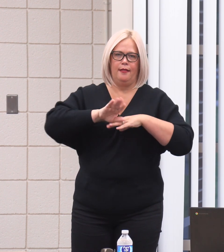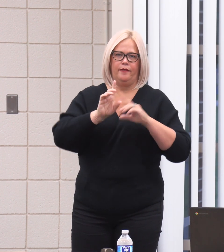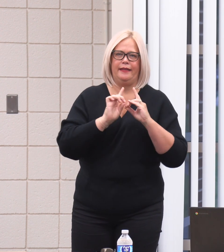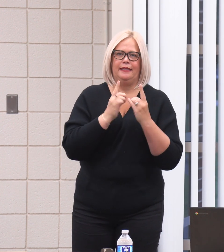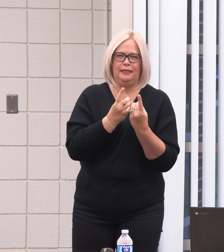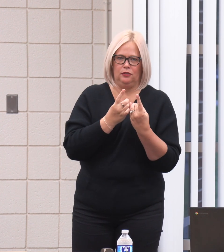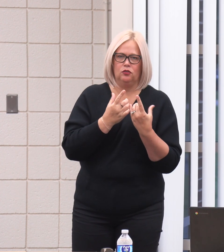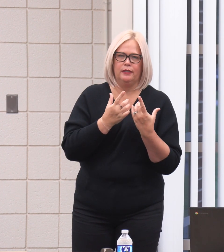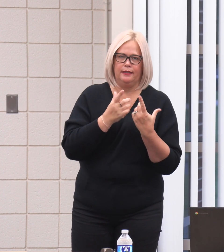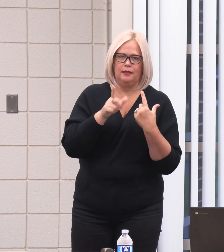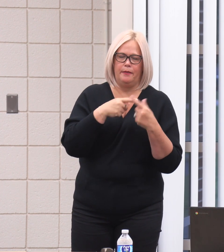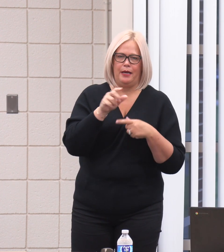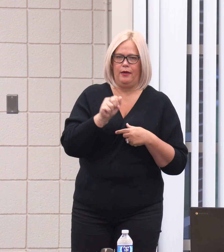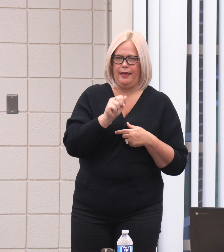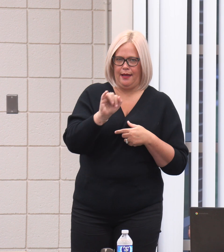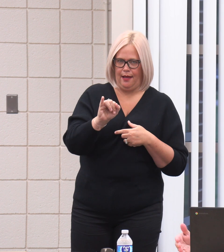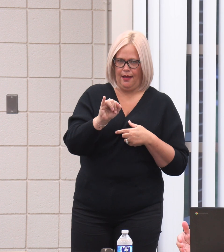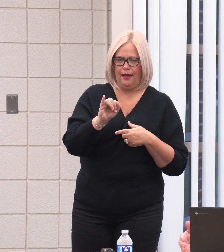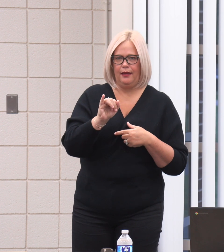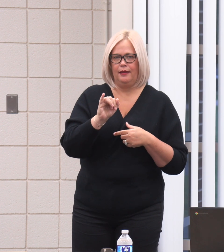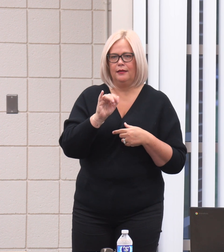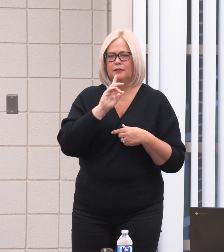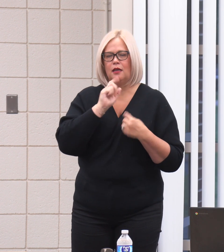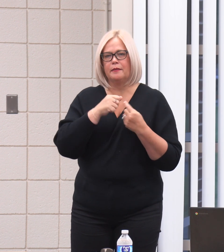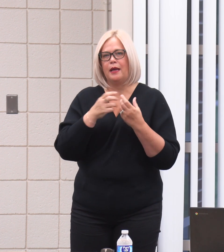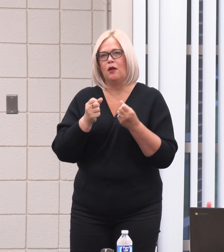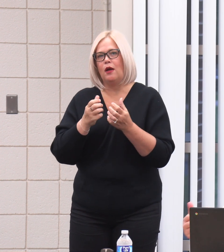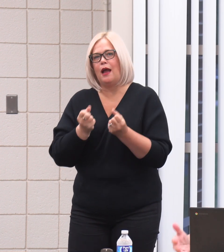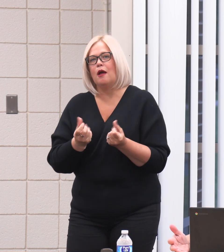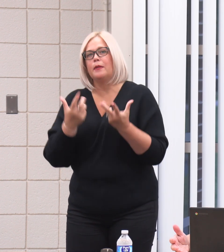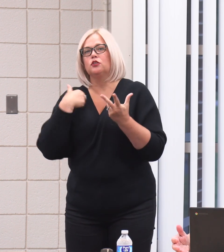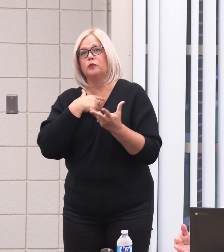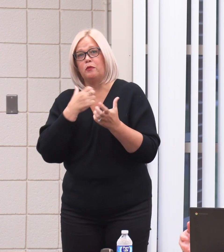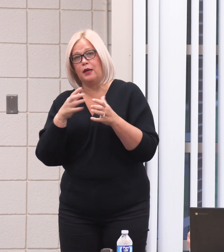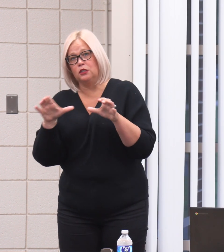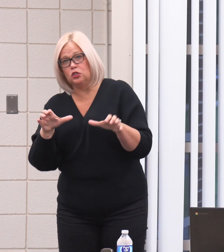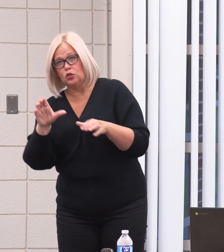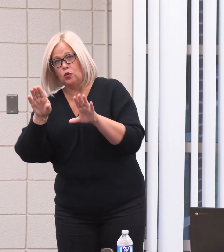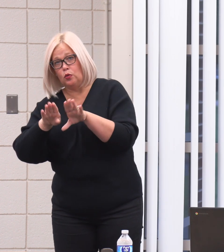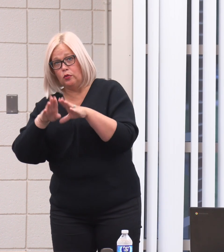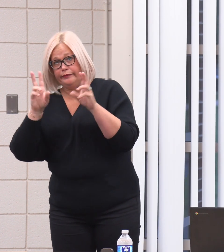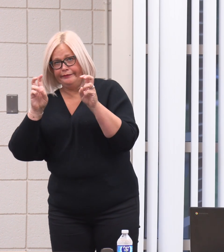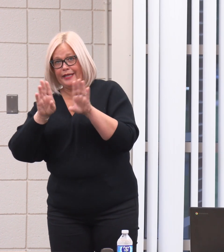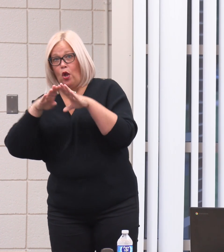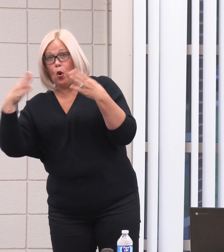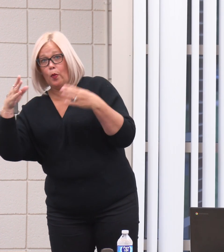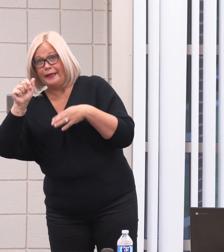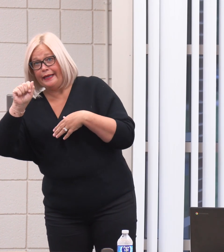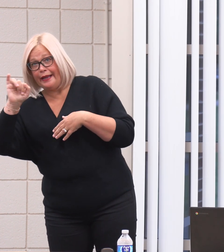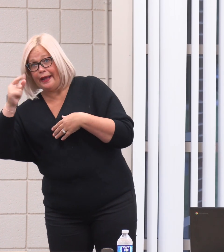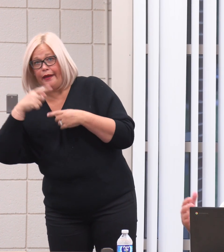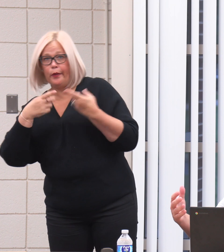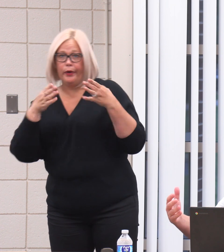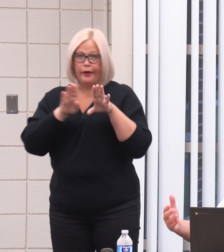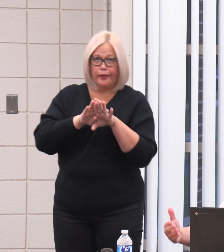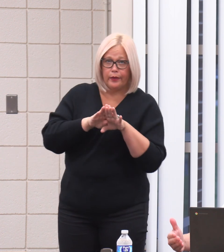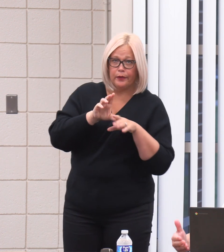Just talking a little bit about how far we want that to go. Open AI versus closed AI,